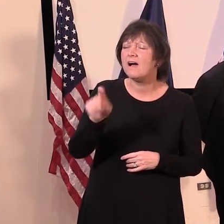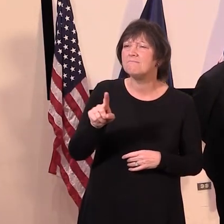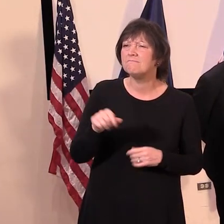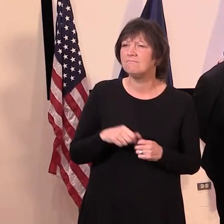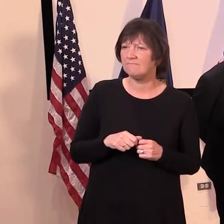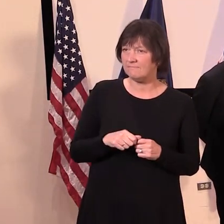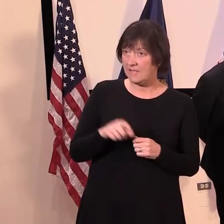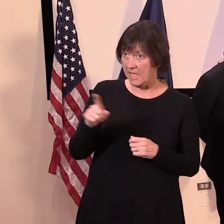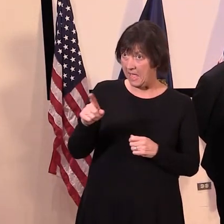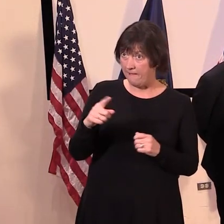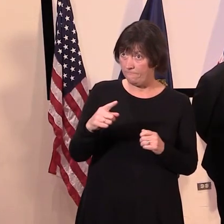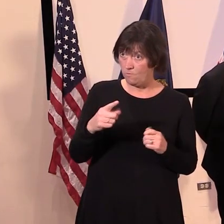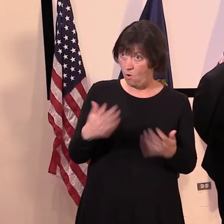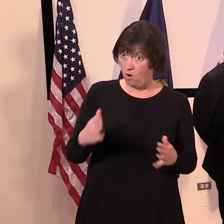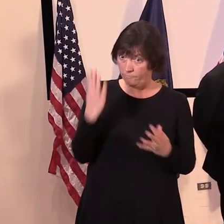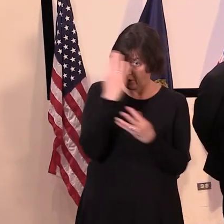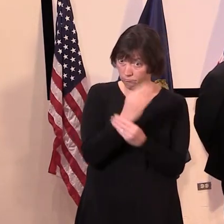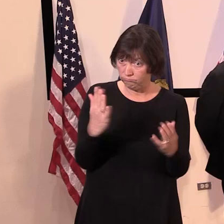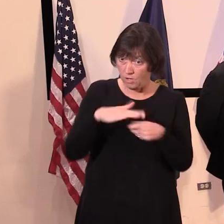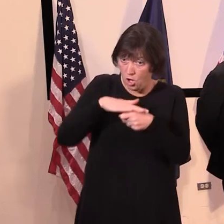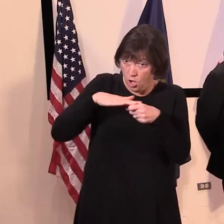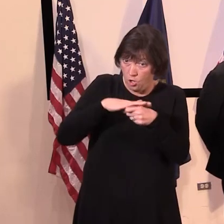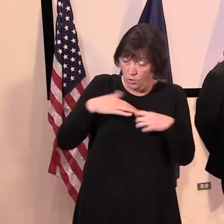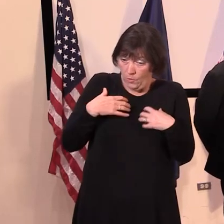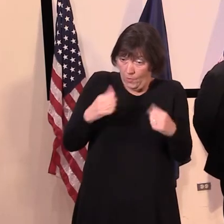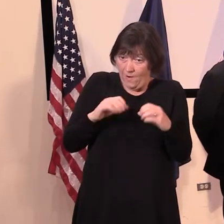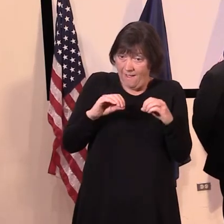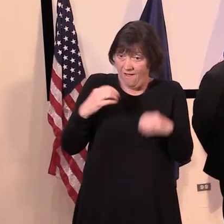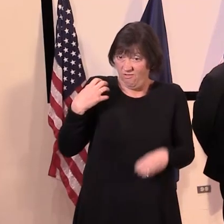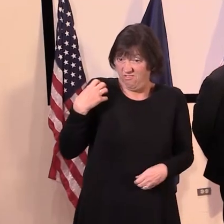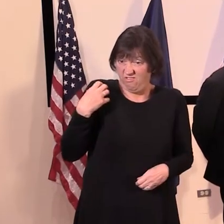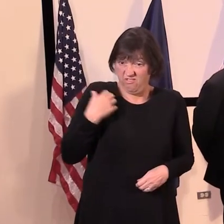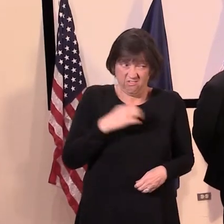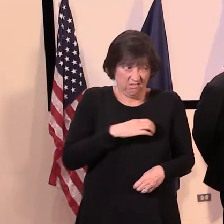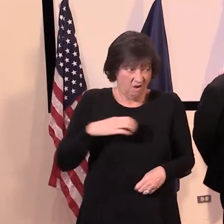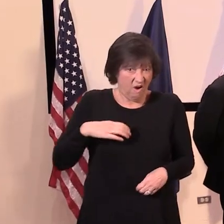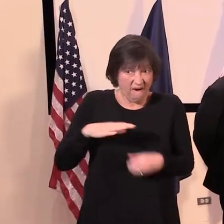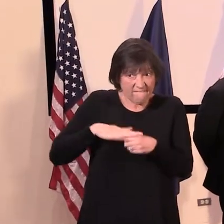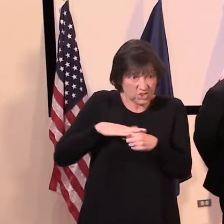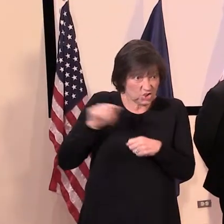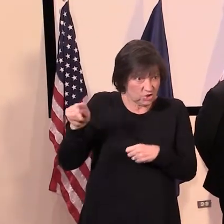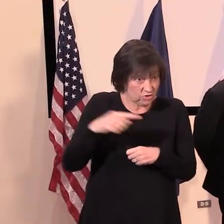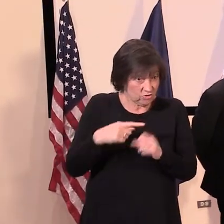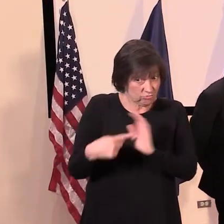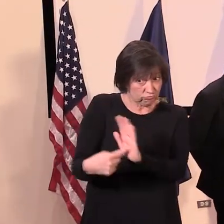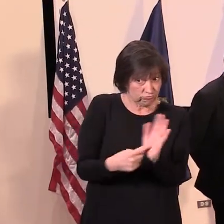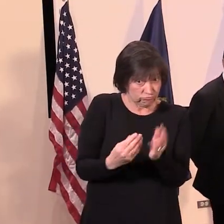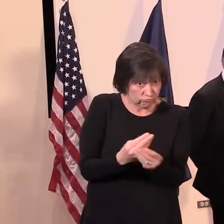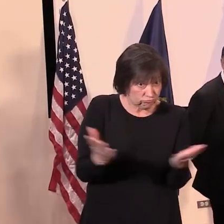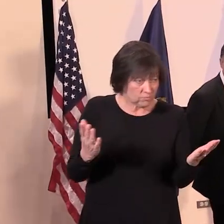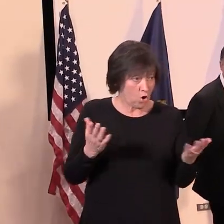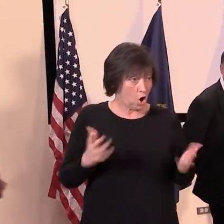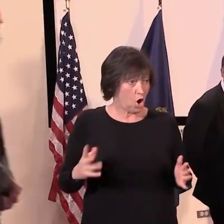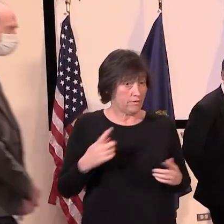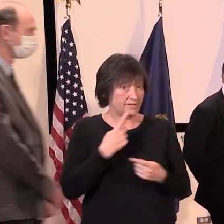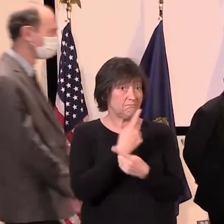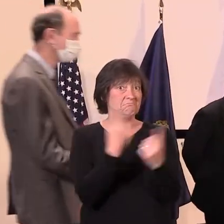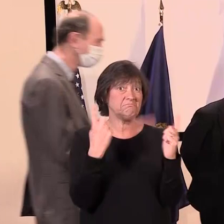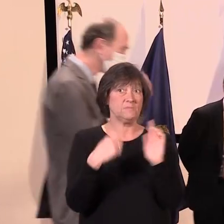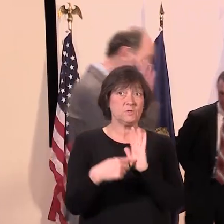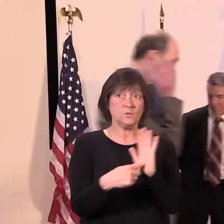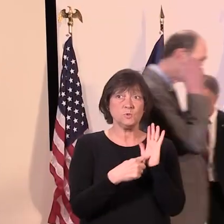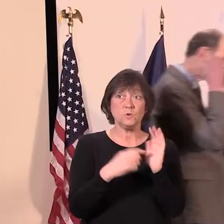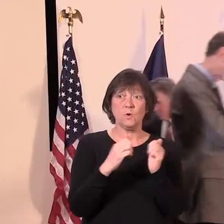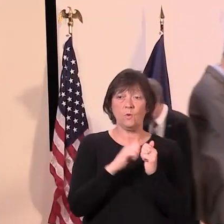have shared that with your individual local health officers, uh, whether you've shared them with the governor or the public safety commissioner,